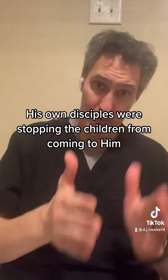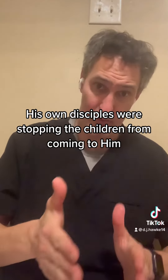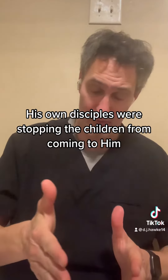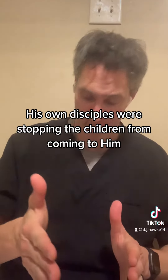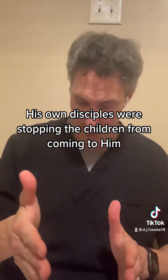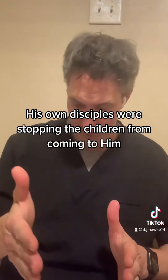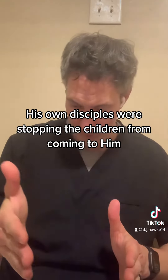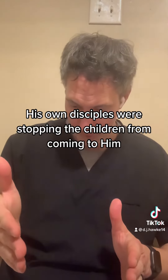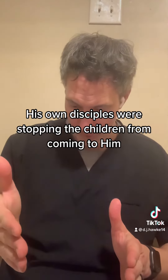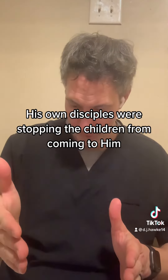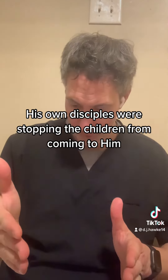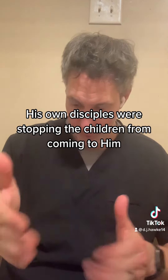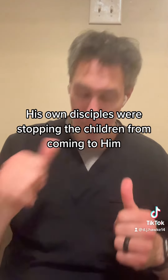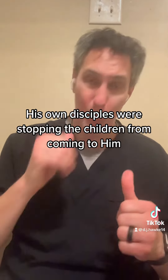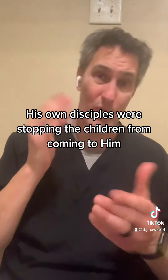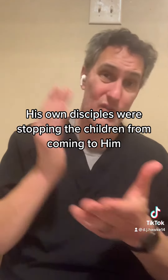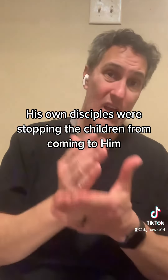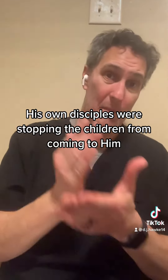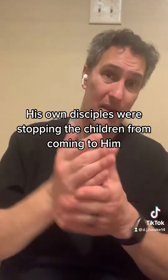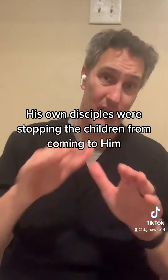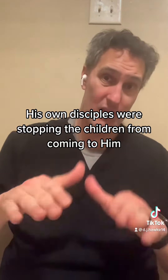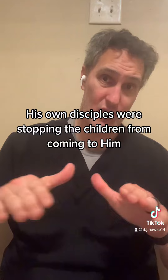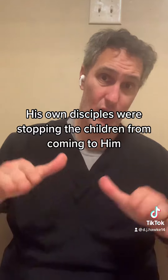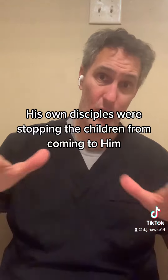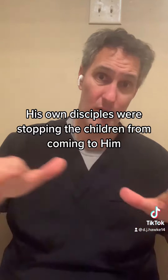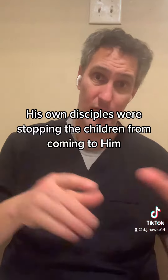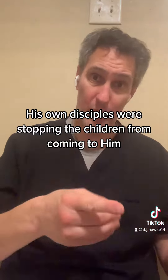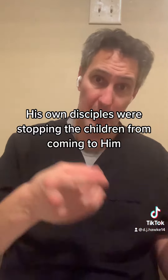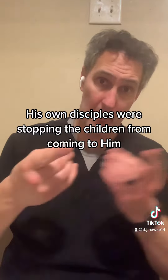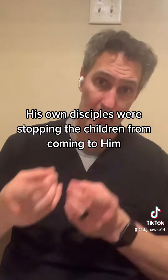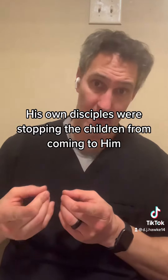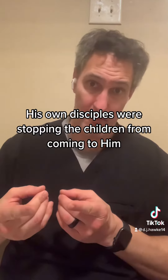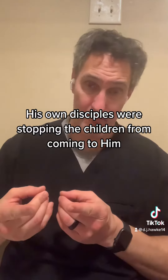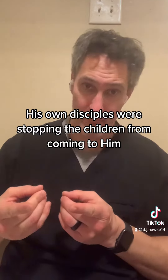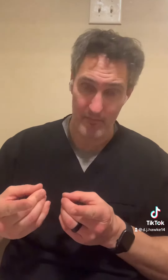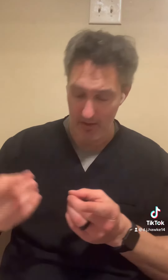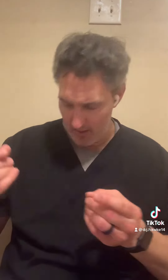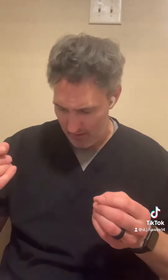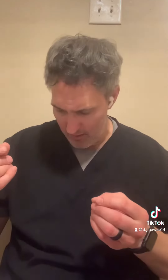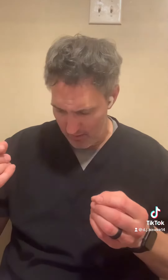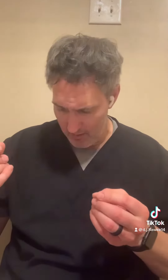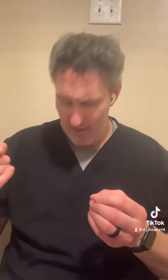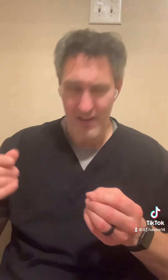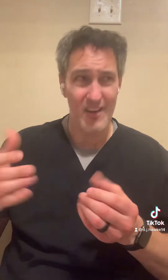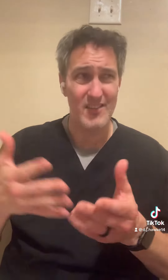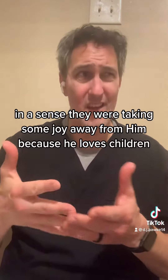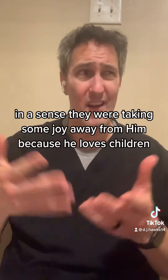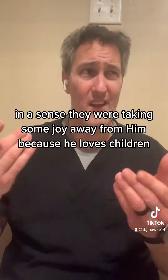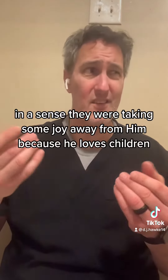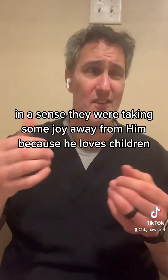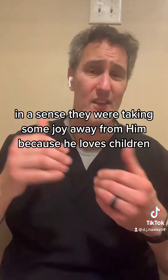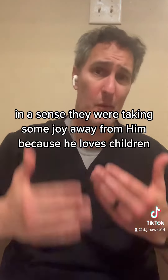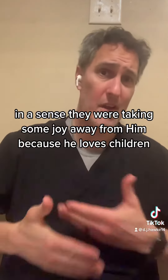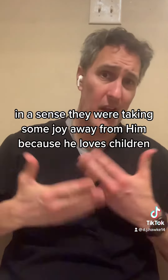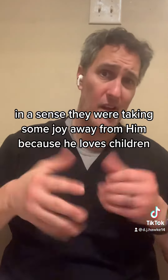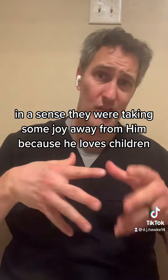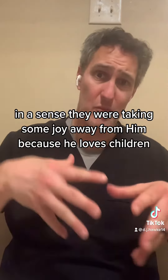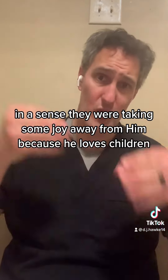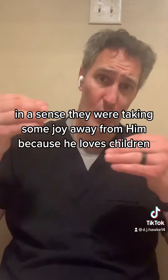were stopping the children from coming to him. In essence, they were taking some joy